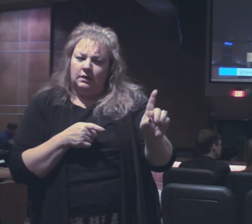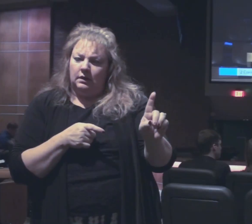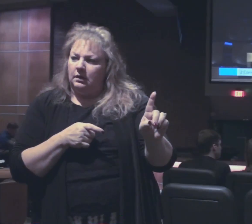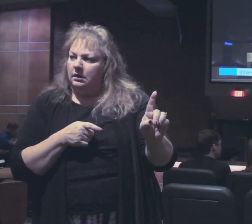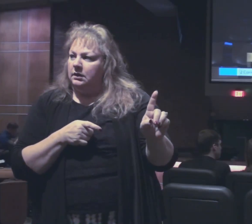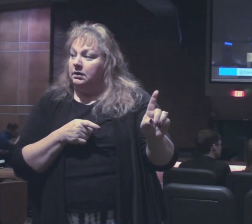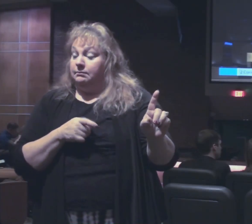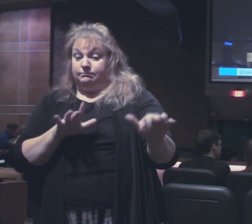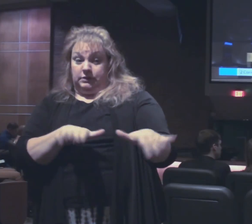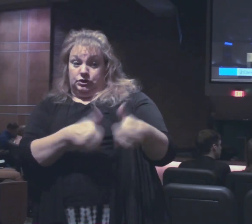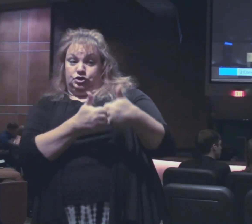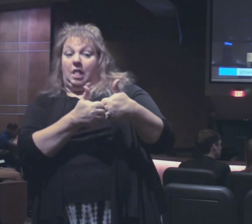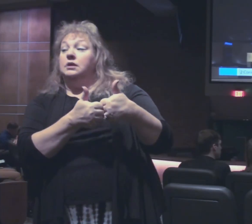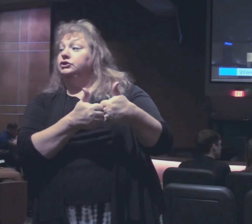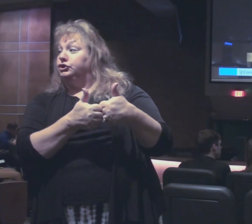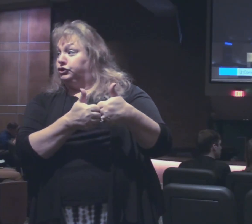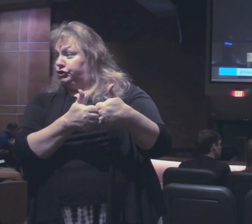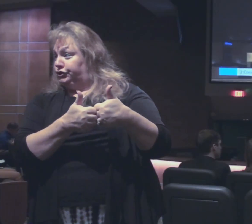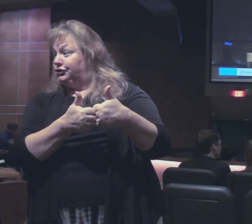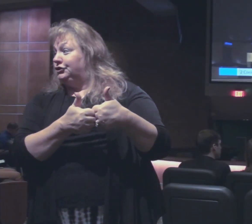Now he's challenged them.